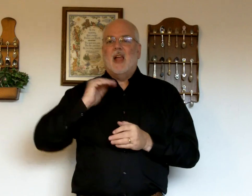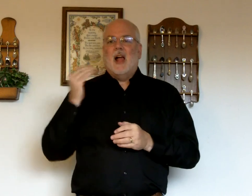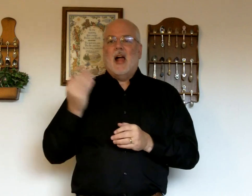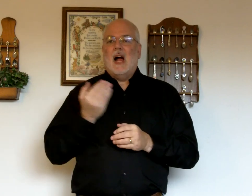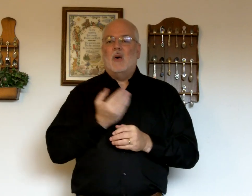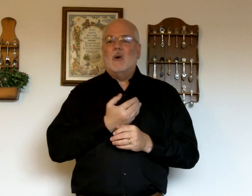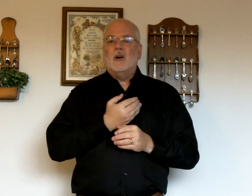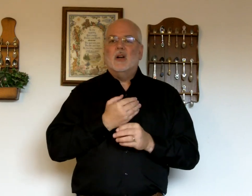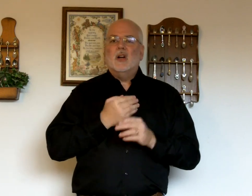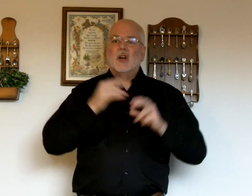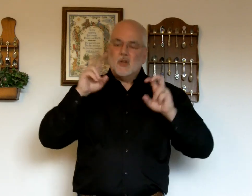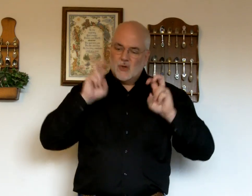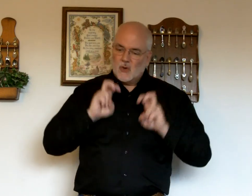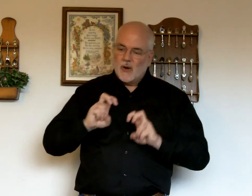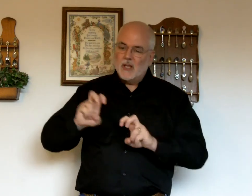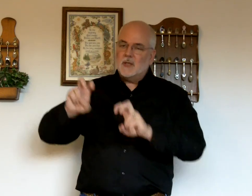Our. Transport.